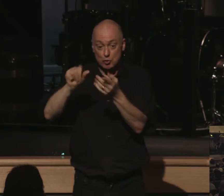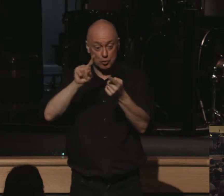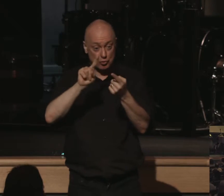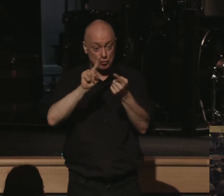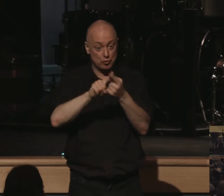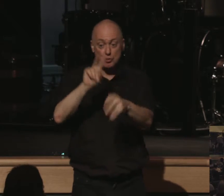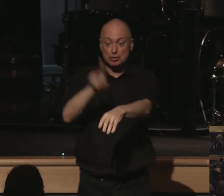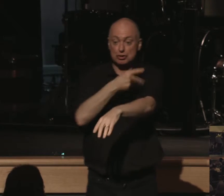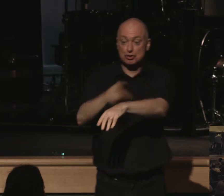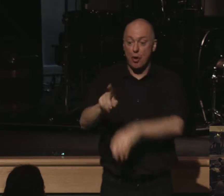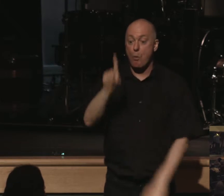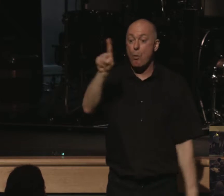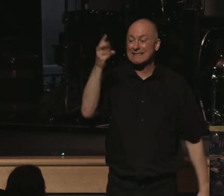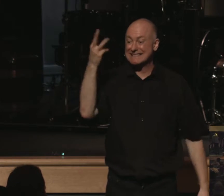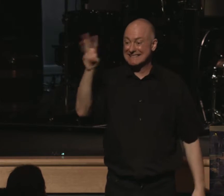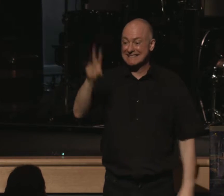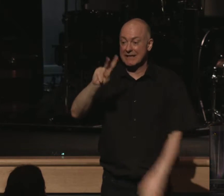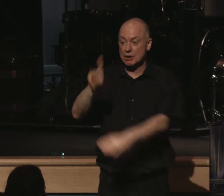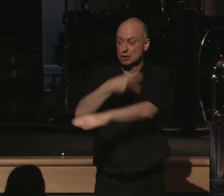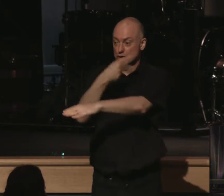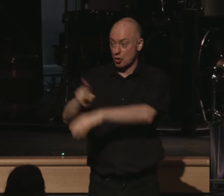Psalm 116